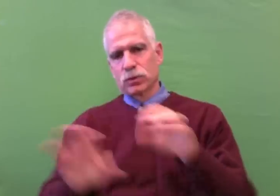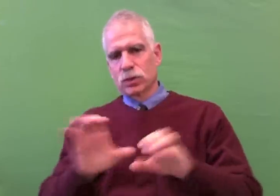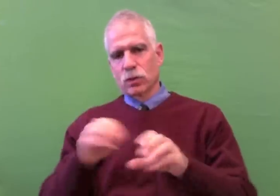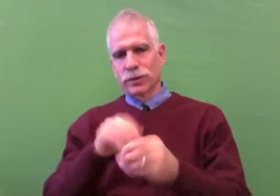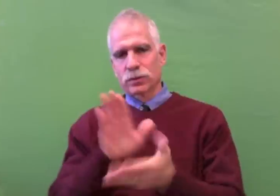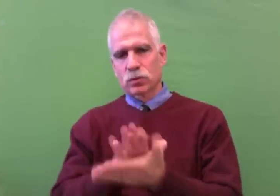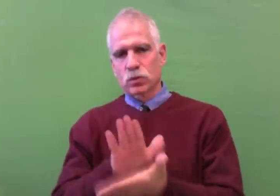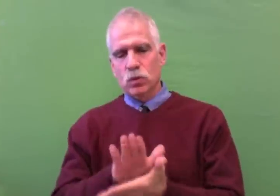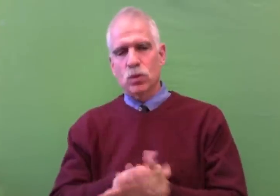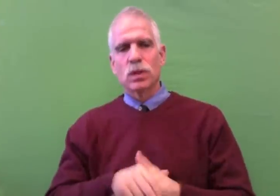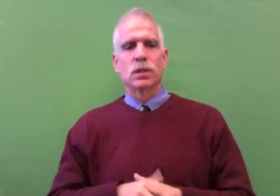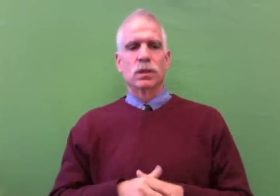are progressing in school.